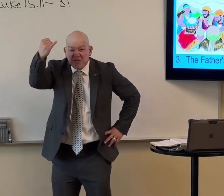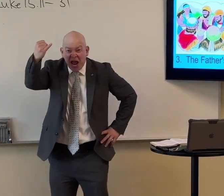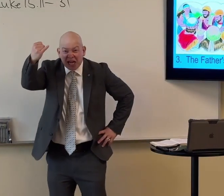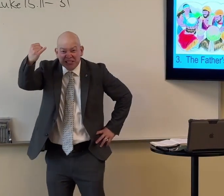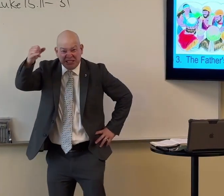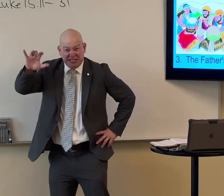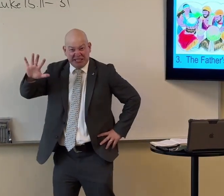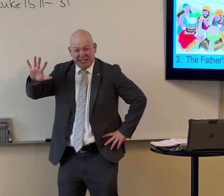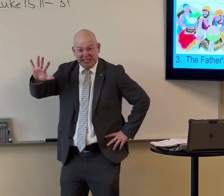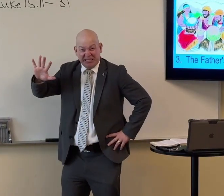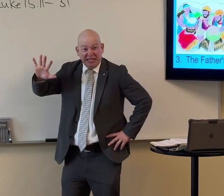Imagine.